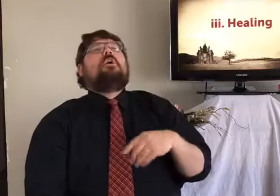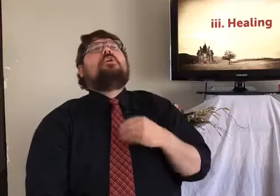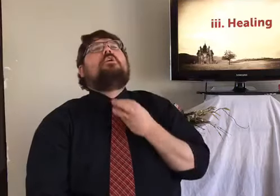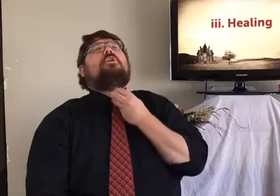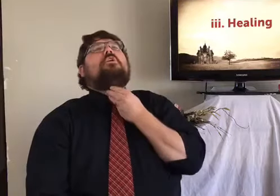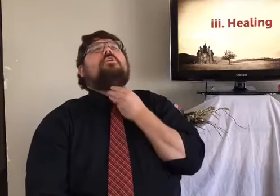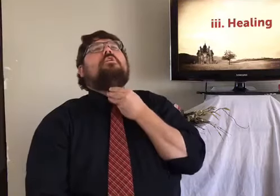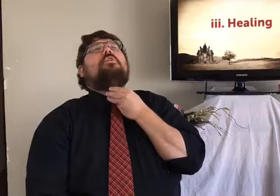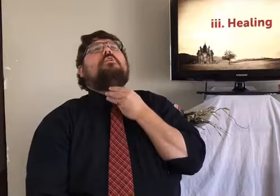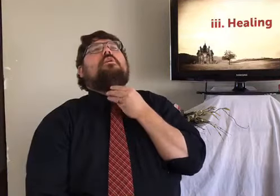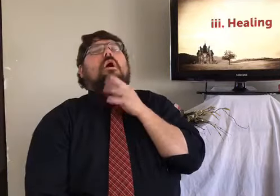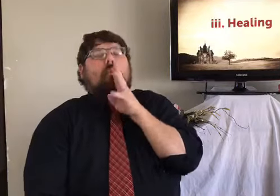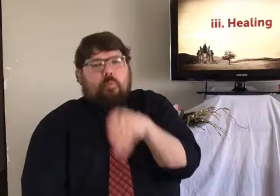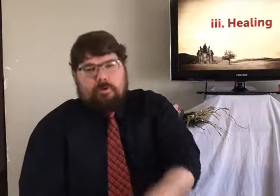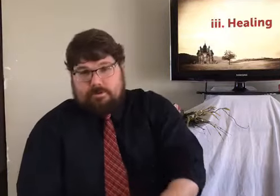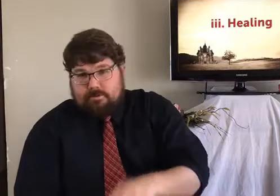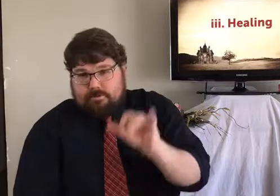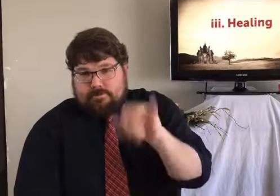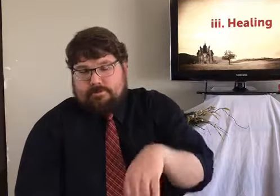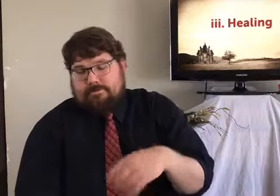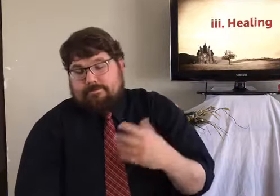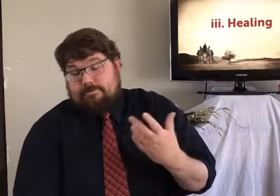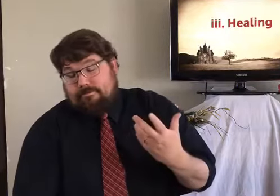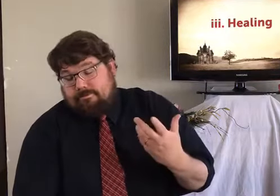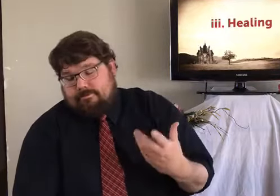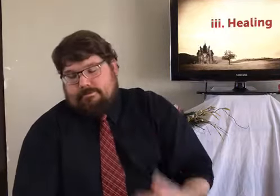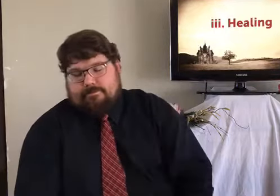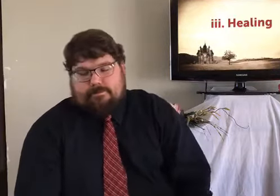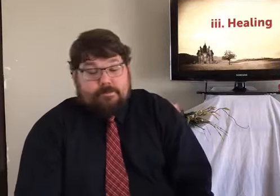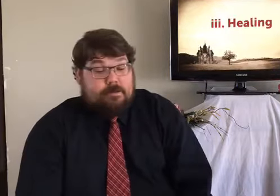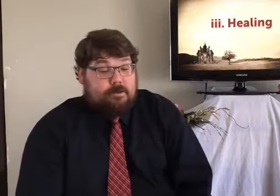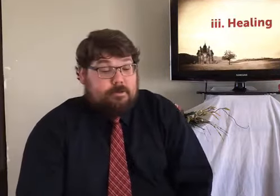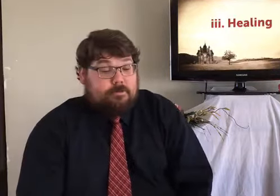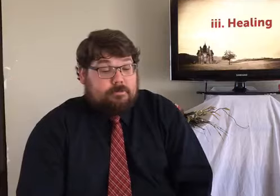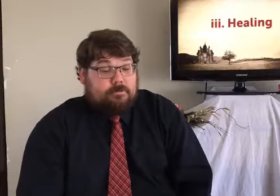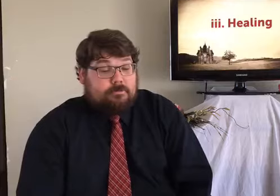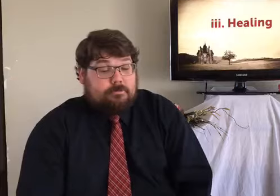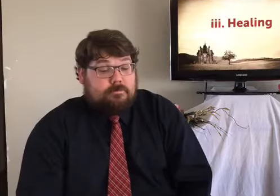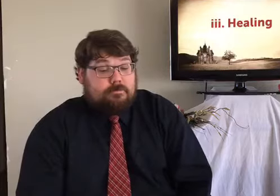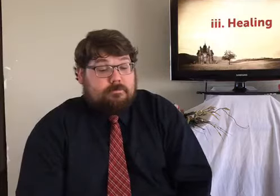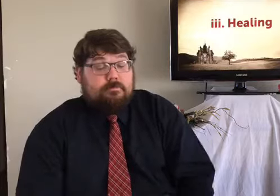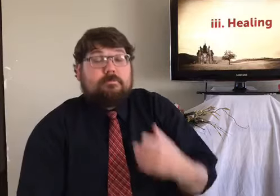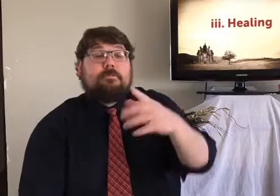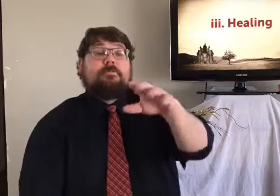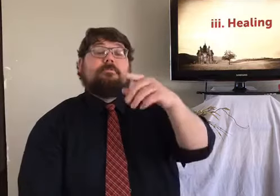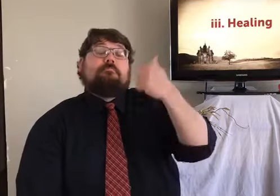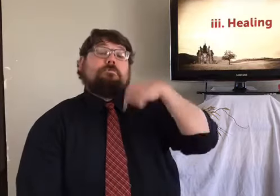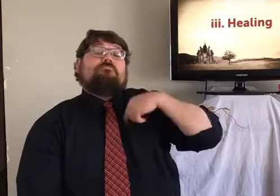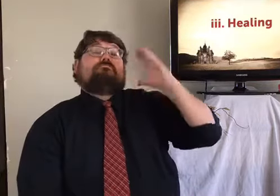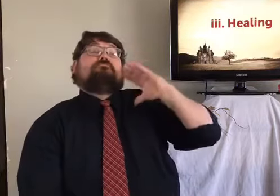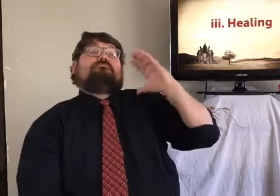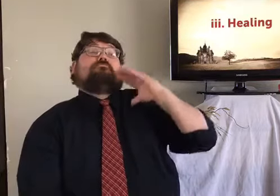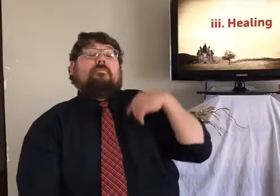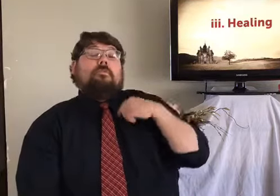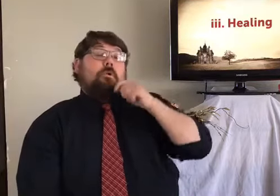it's a myth. They said, go ahead and drink water. Swish it around, gargle it, and spit it back out occasionally. Okay. Well, anyway,